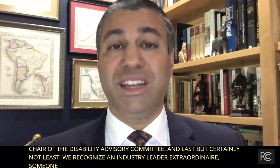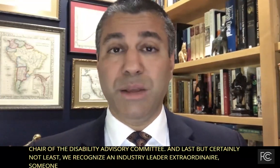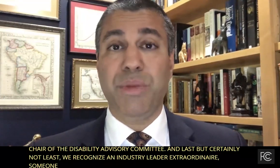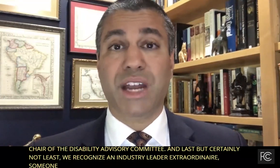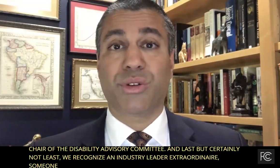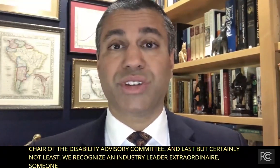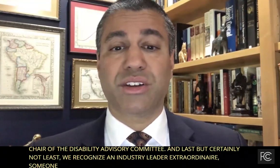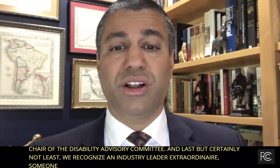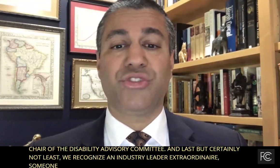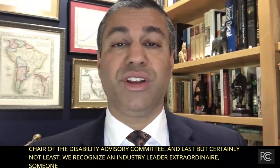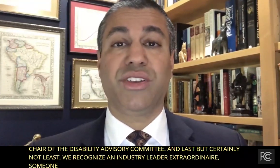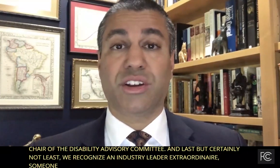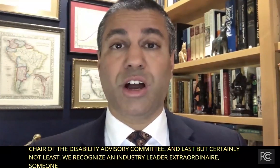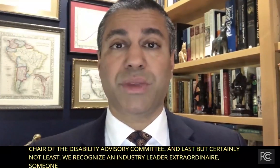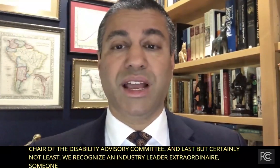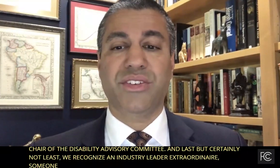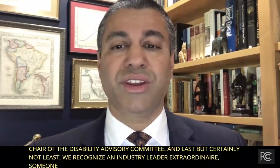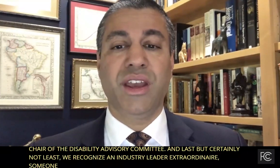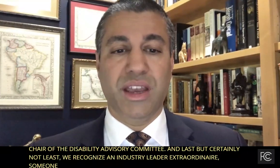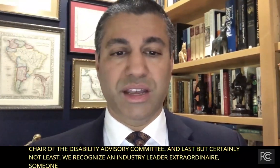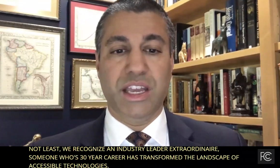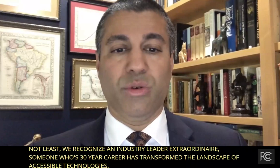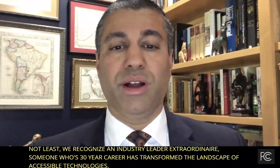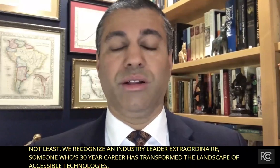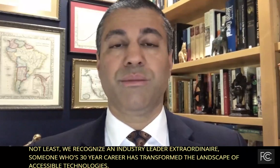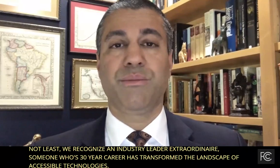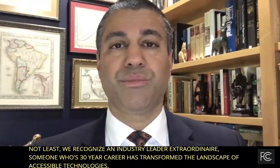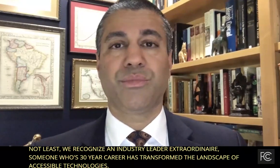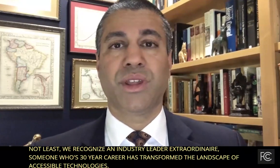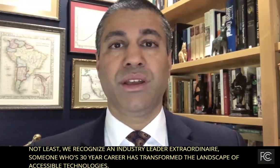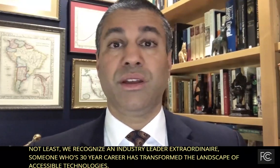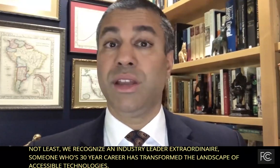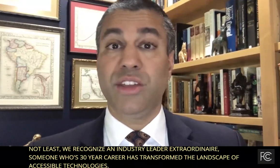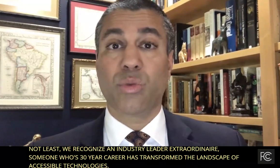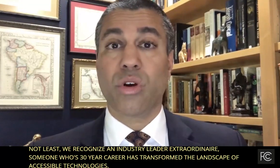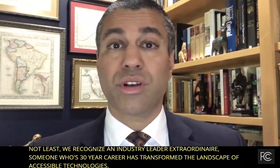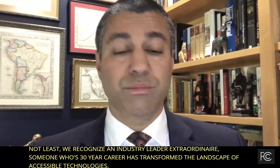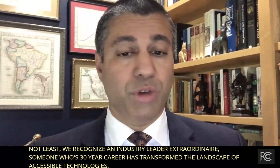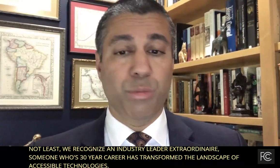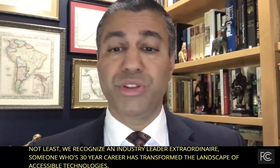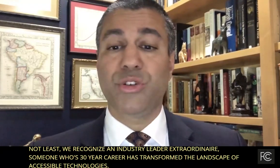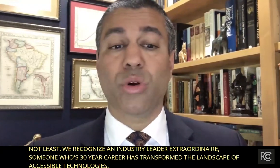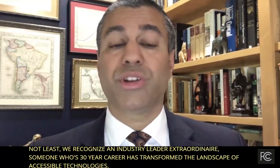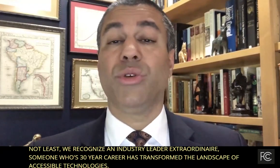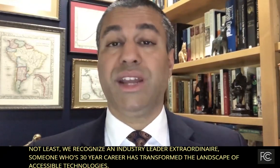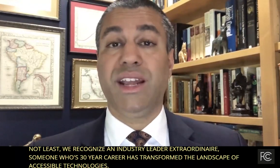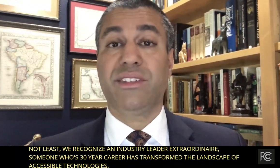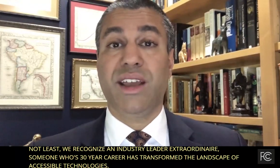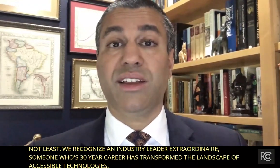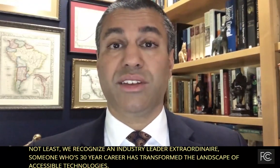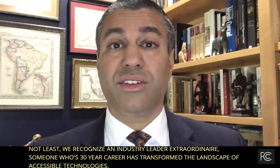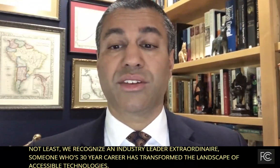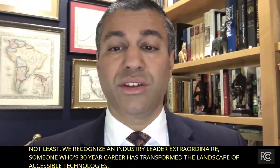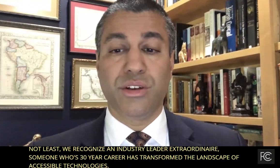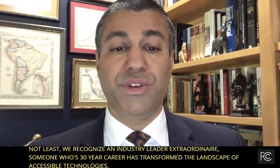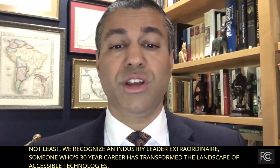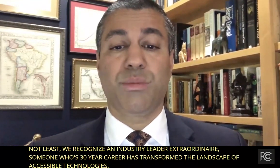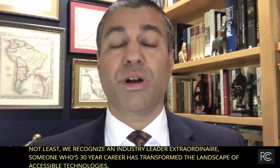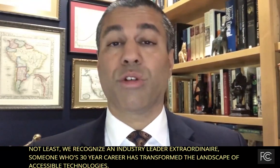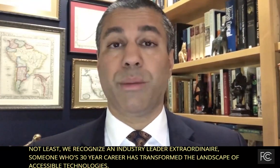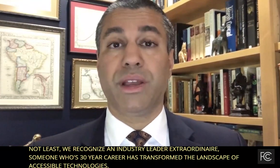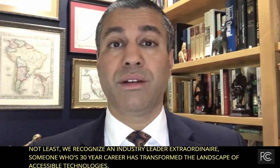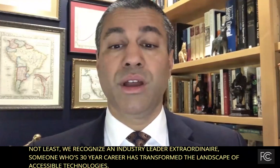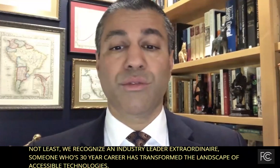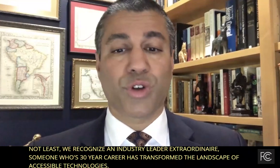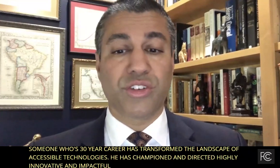and impactful technologies at Comcast and AOL. His work opened the door to enhanced access to